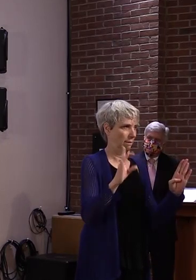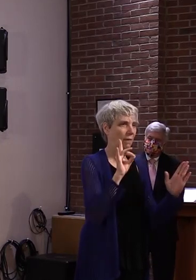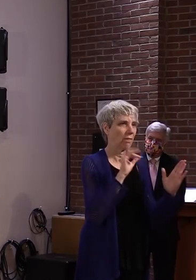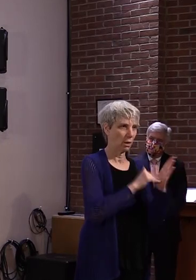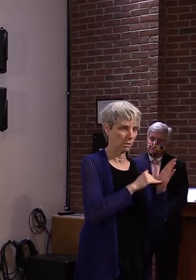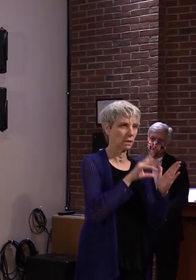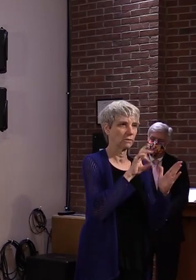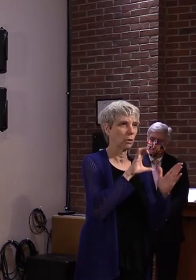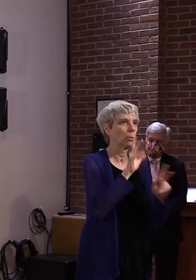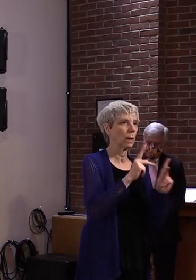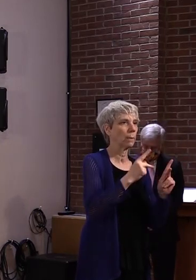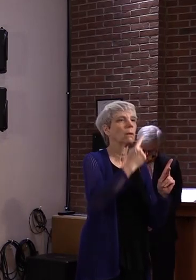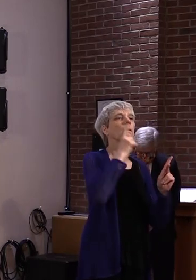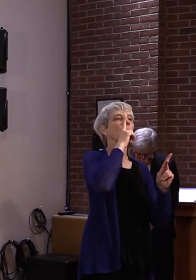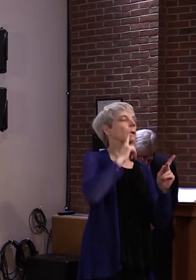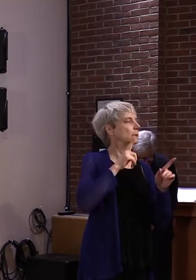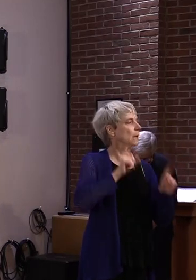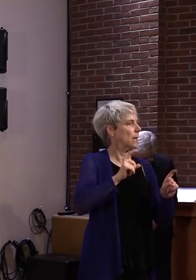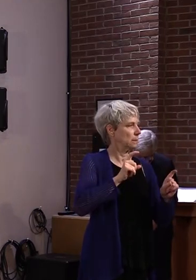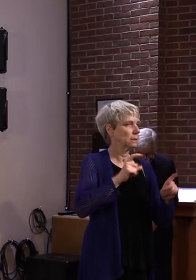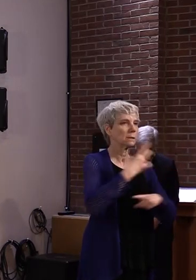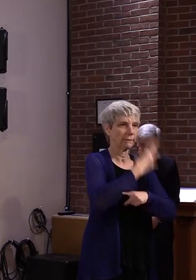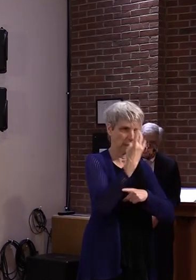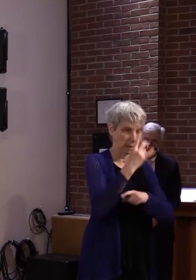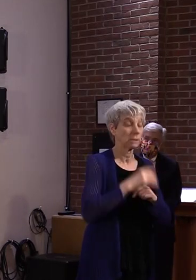When we look at all of our counties,